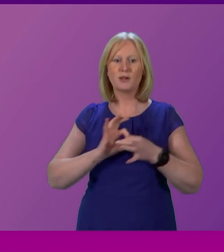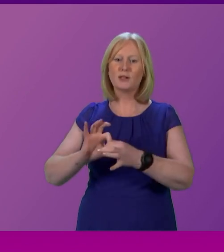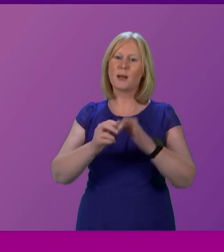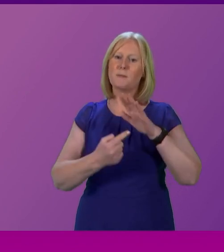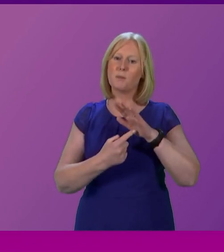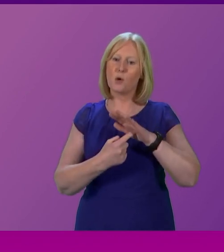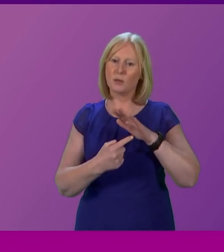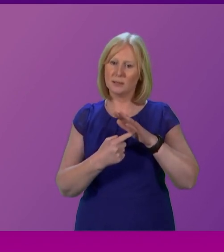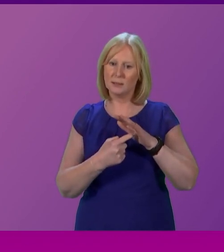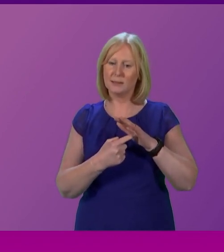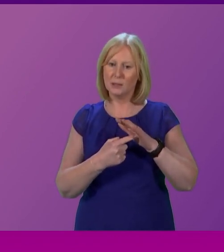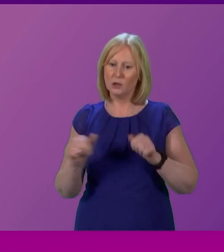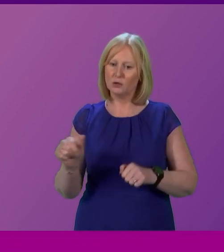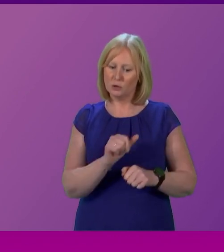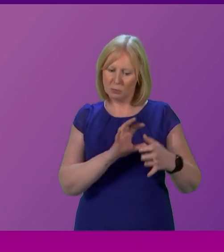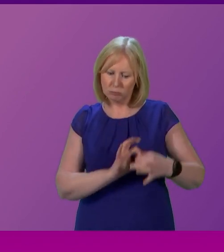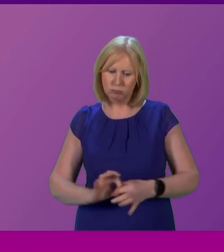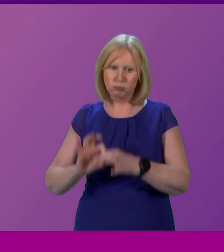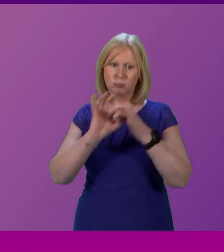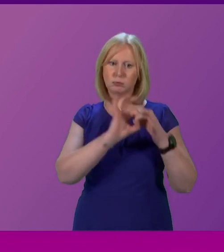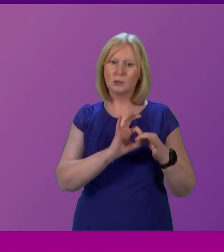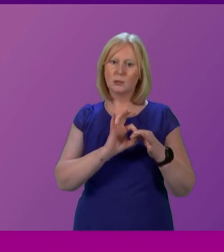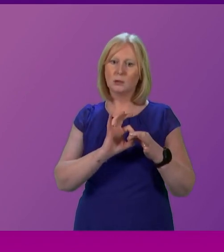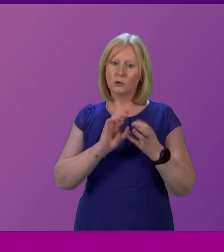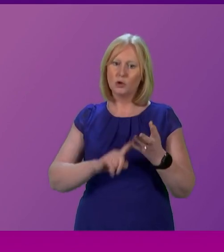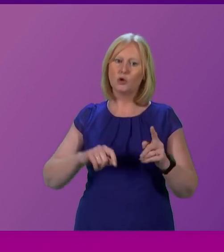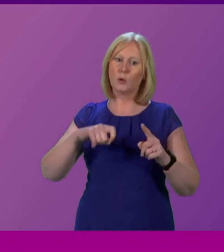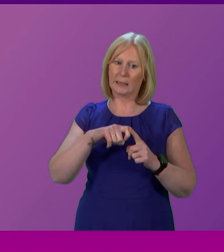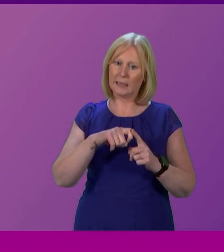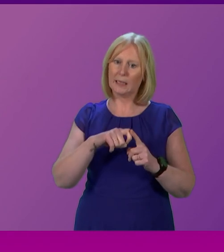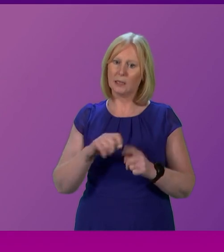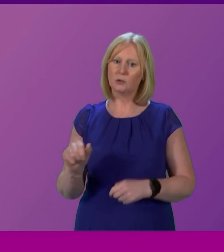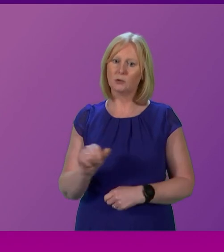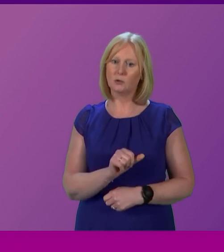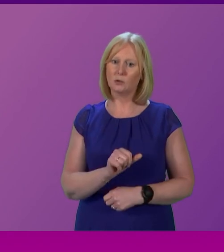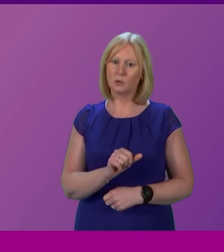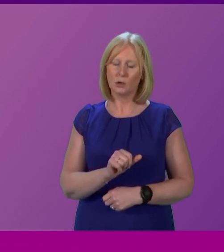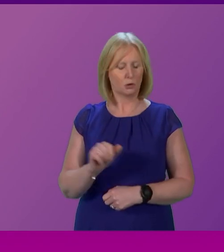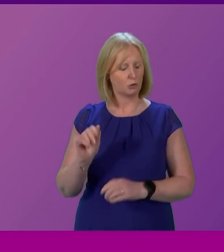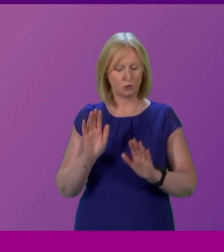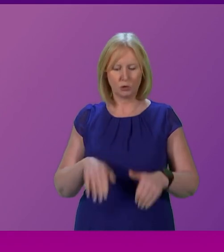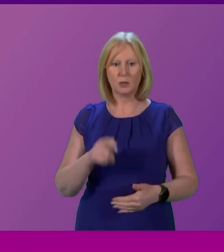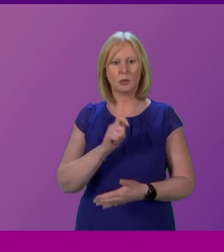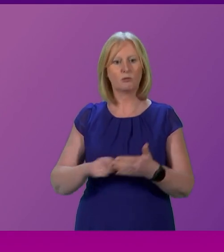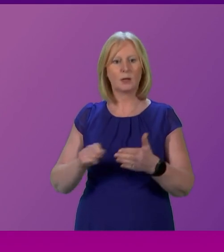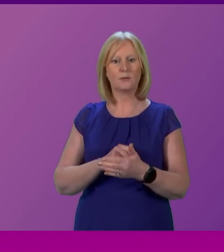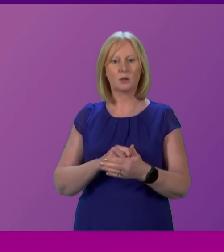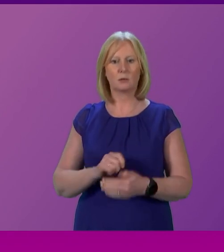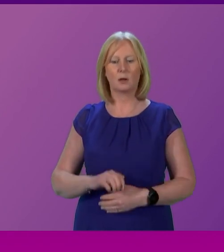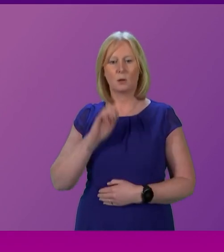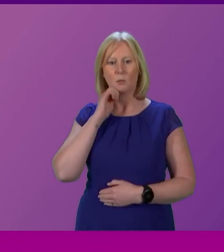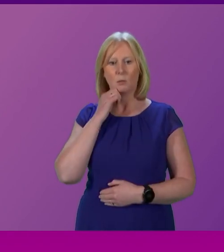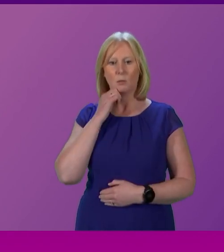working together, that should be part of the UK's redistributive union. That does not need a divisive referendum. I'll take a brief intervention.